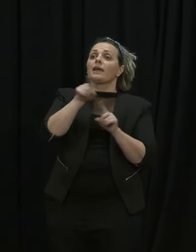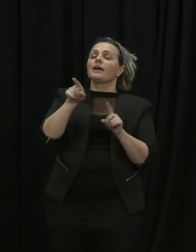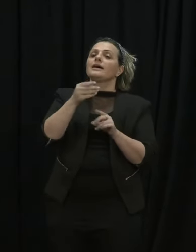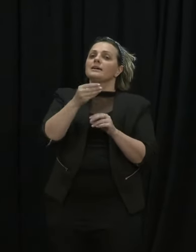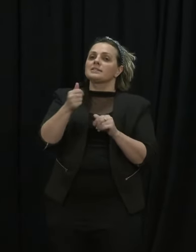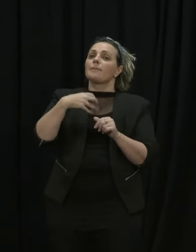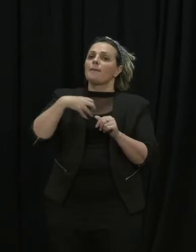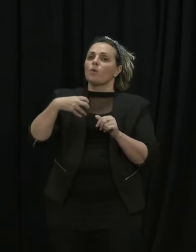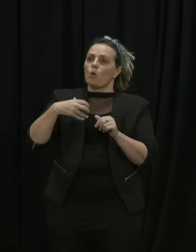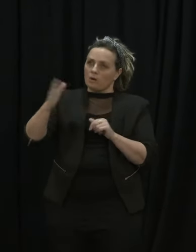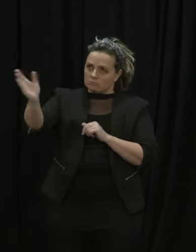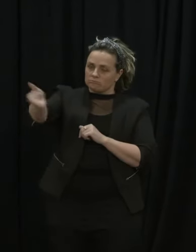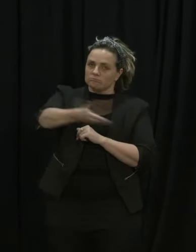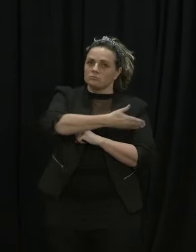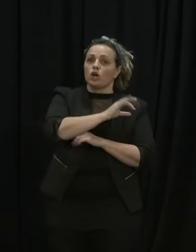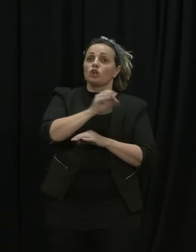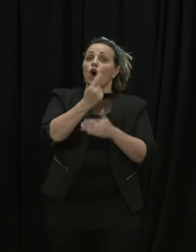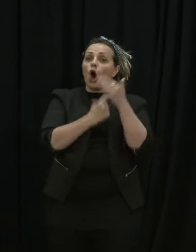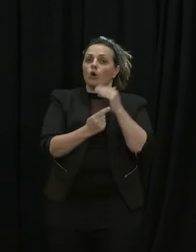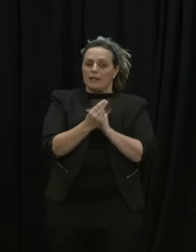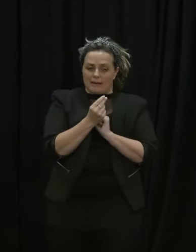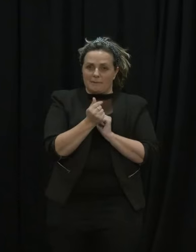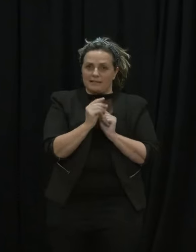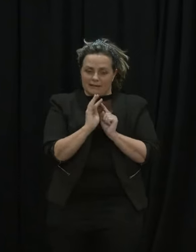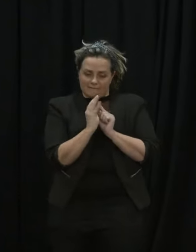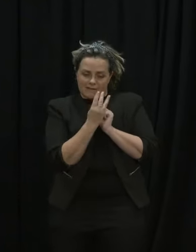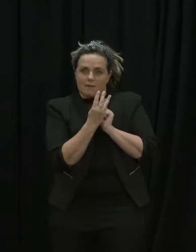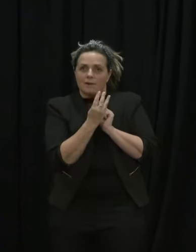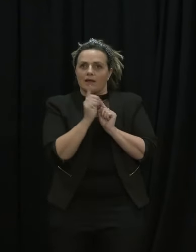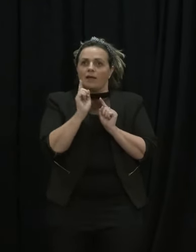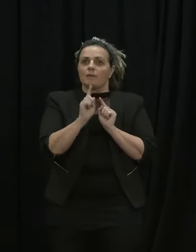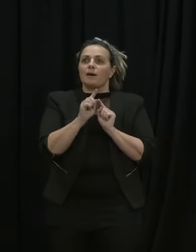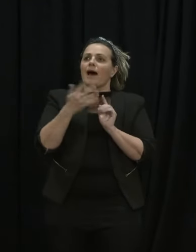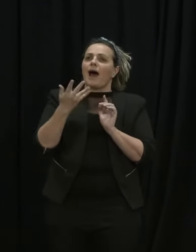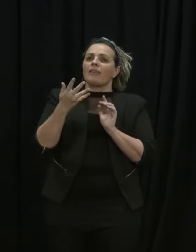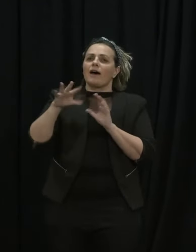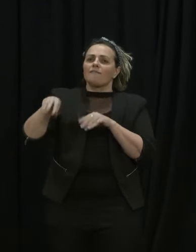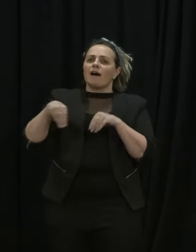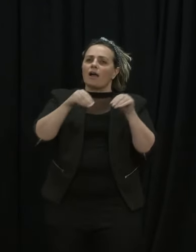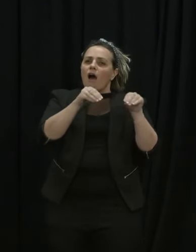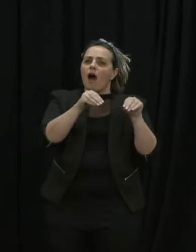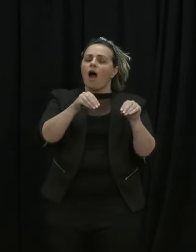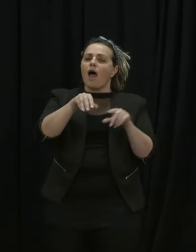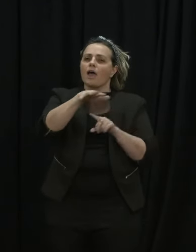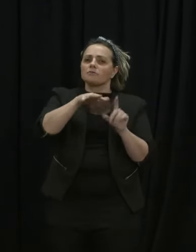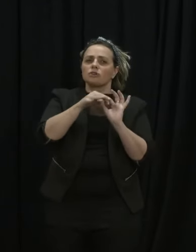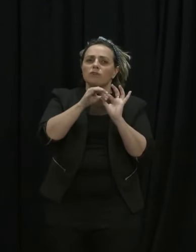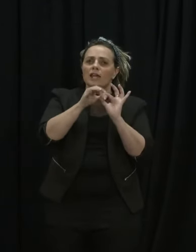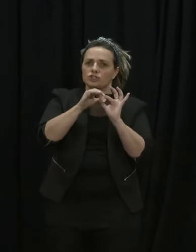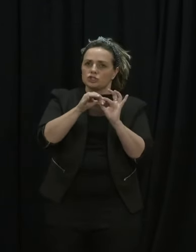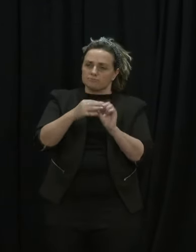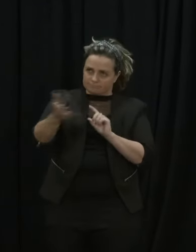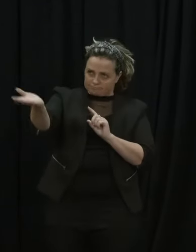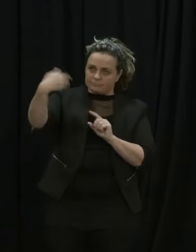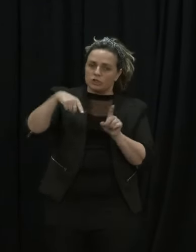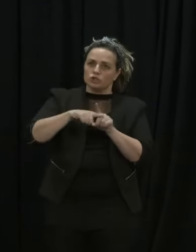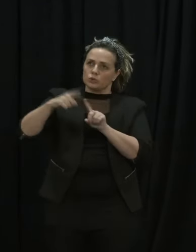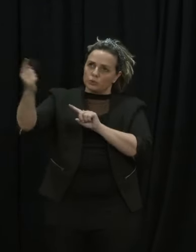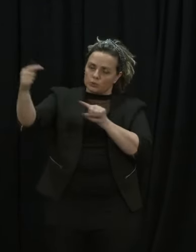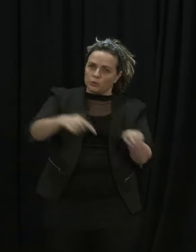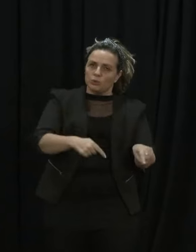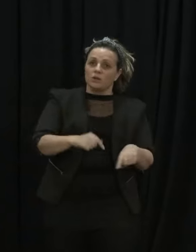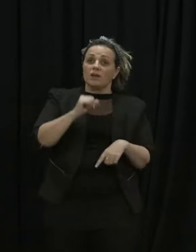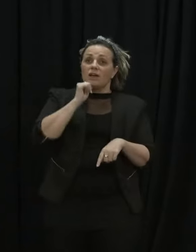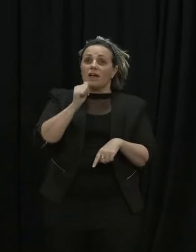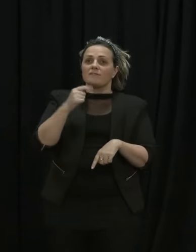to include not just first degree relatives but where there is whangai type relationships as well and if people do